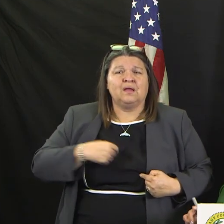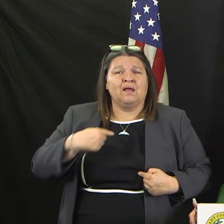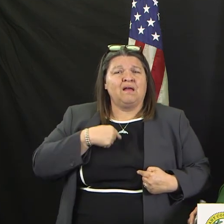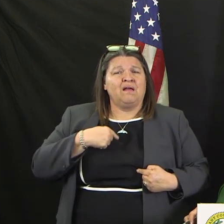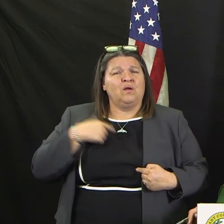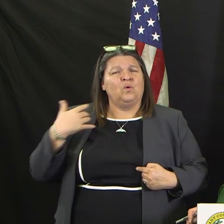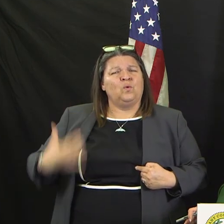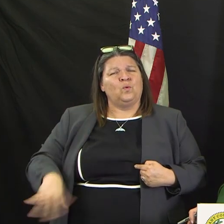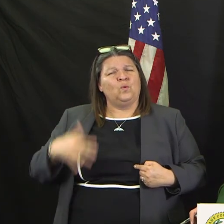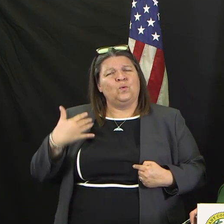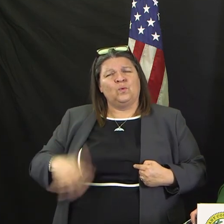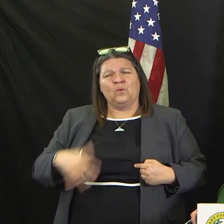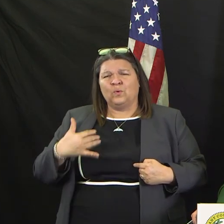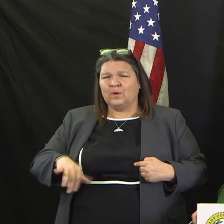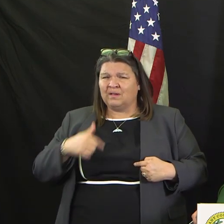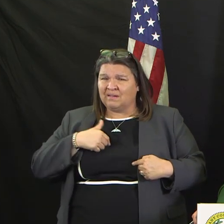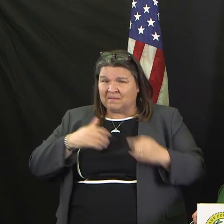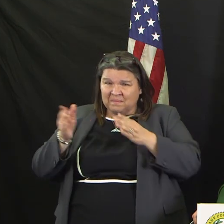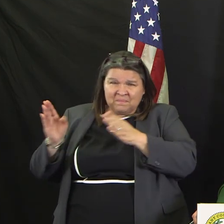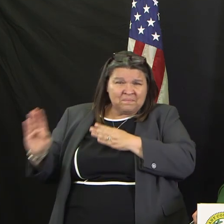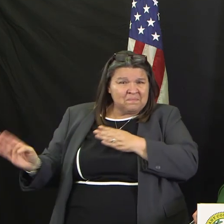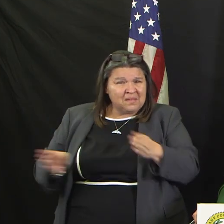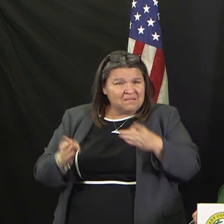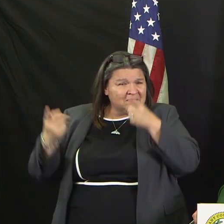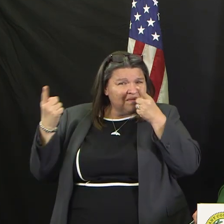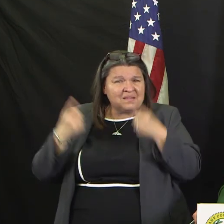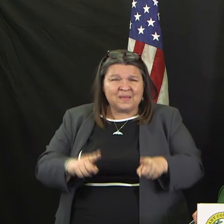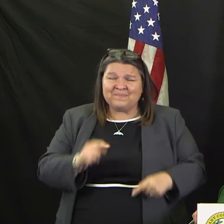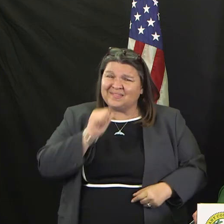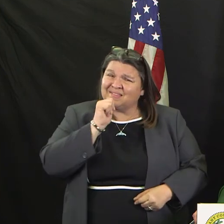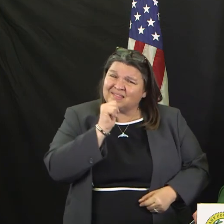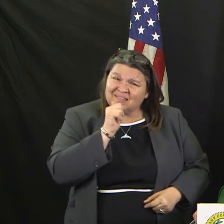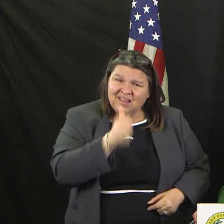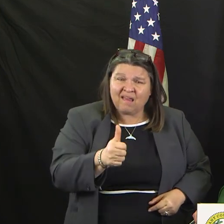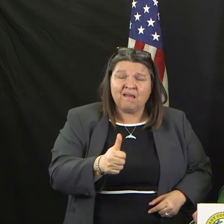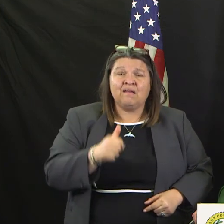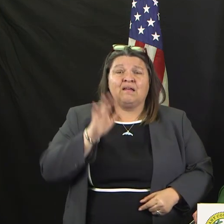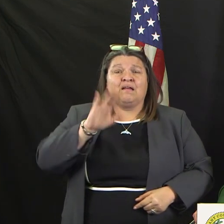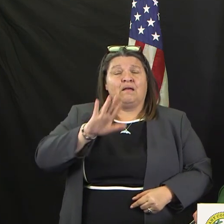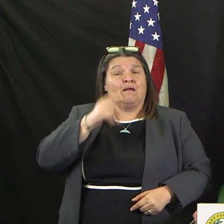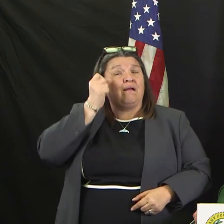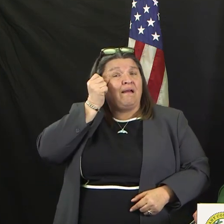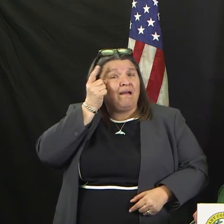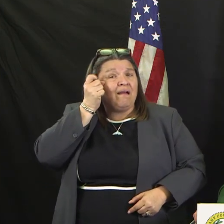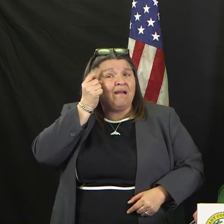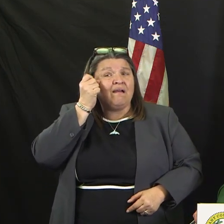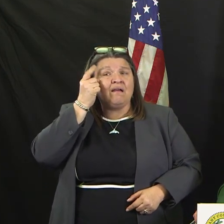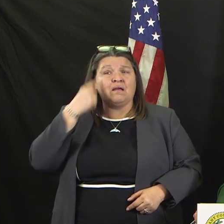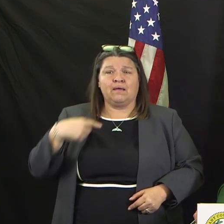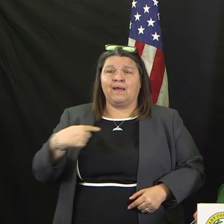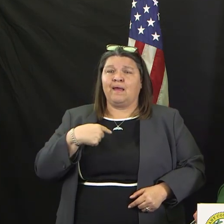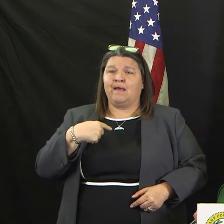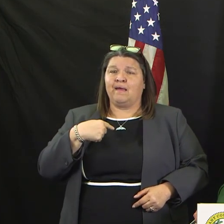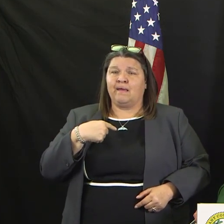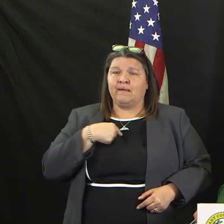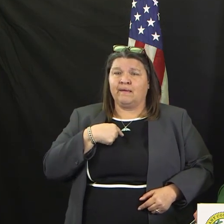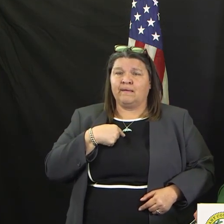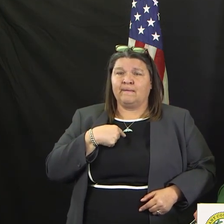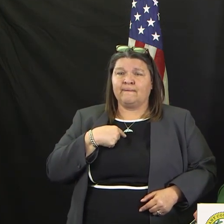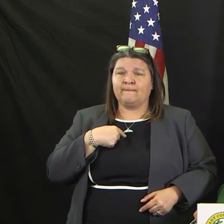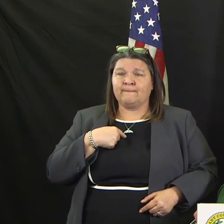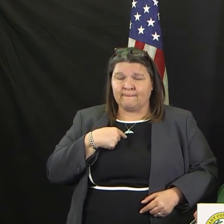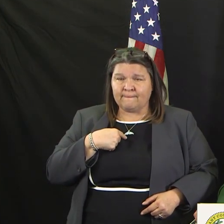situation that we're in. But I want you to know that I believe I've just gotten off the phone with a major